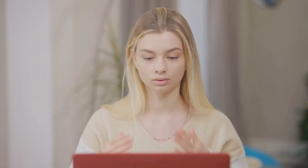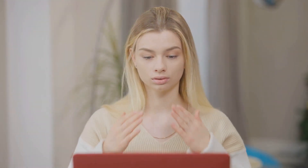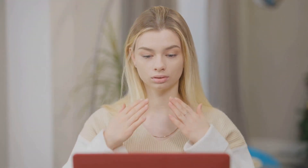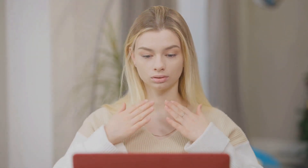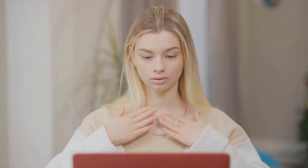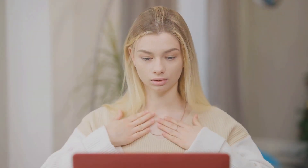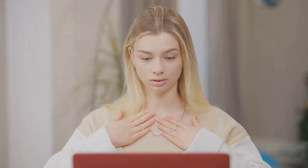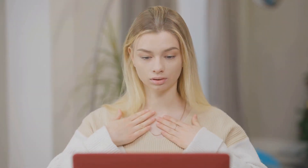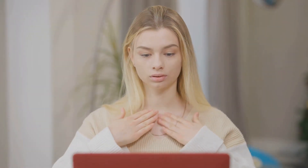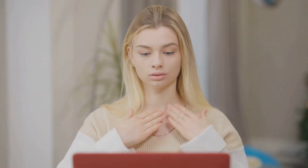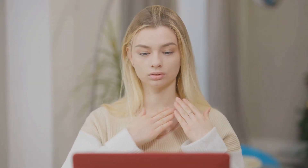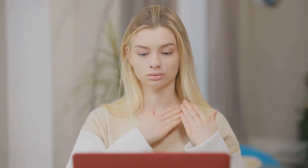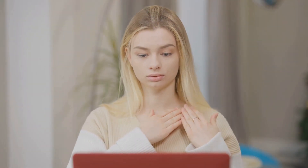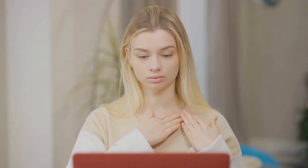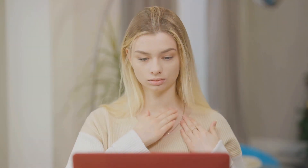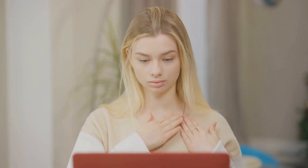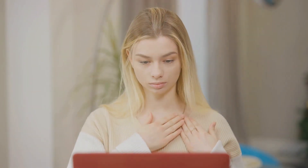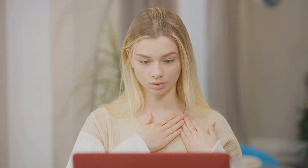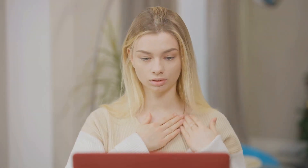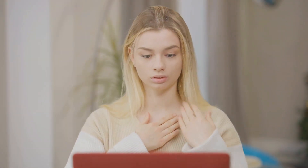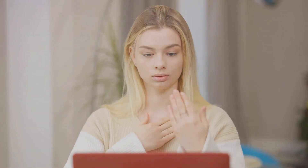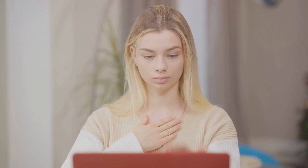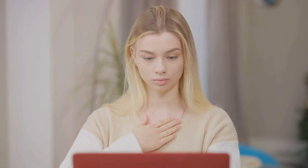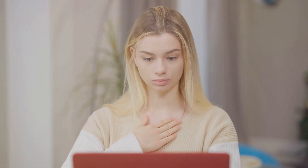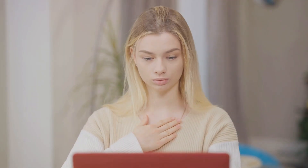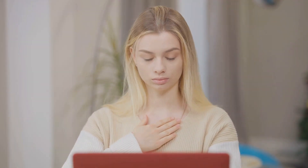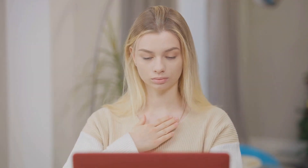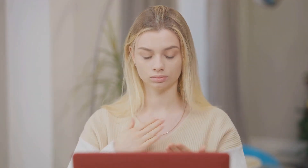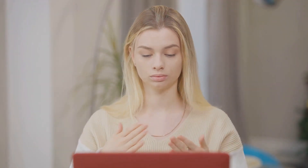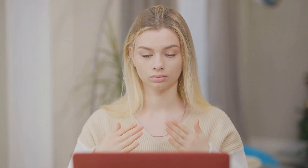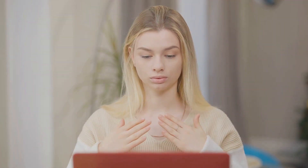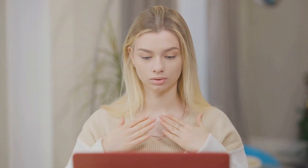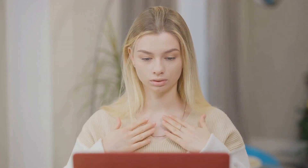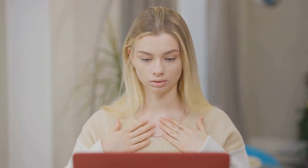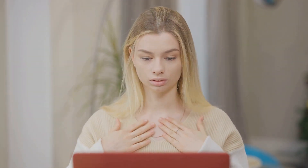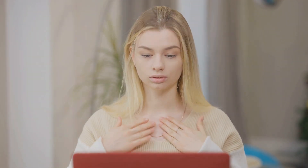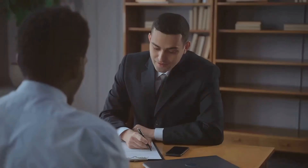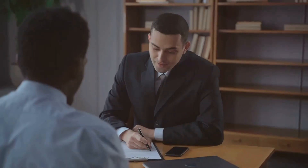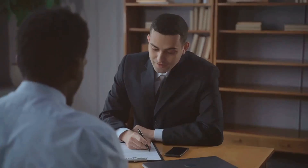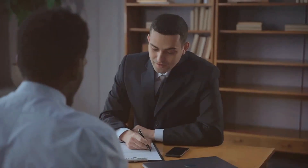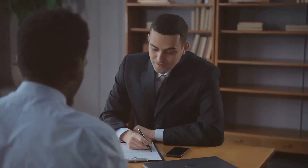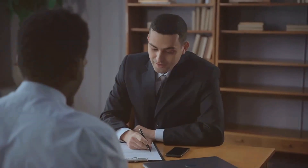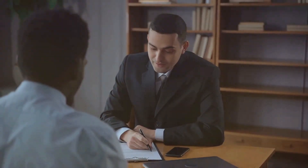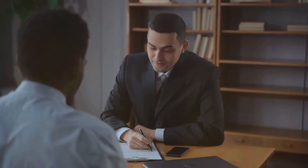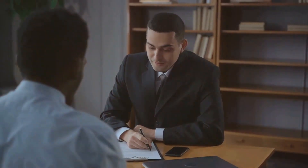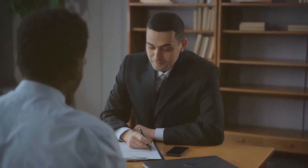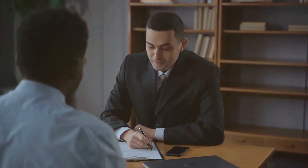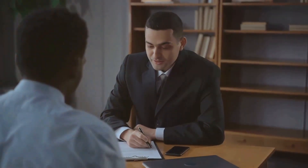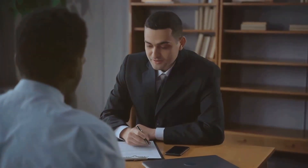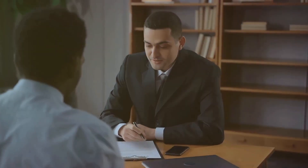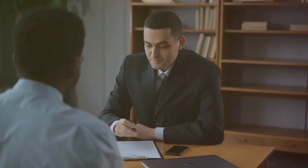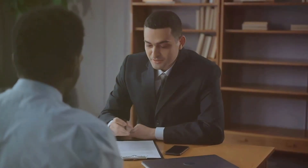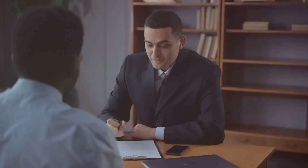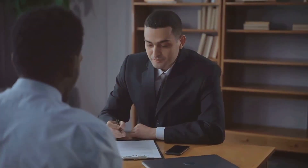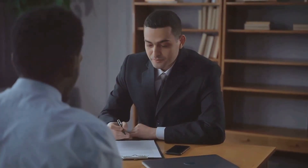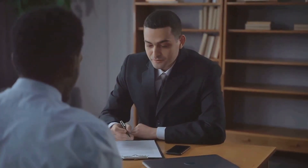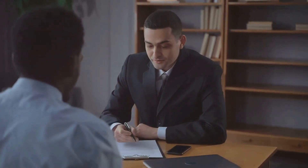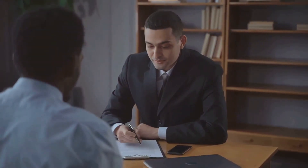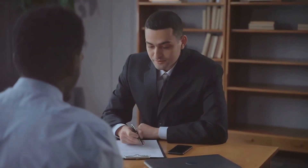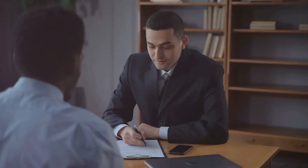forms on the lips, a skill crucial for those who use oral interpretation. These specialty certifications allow interpreters to work